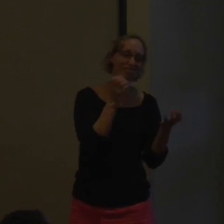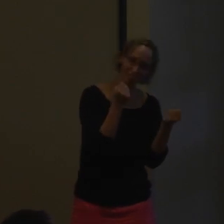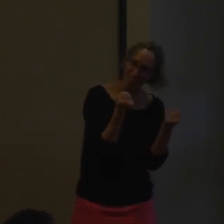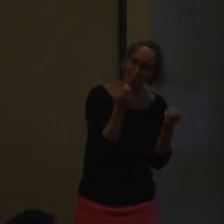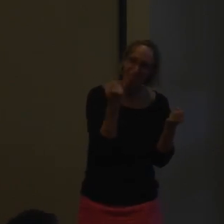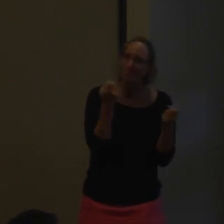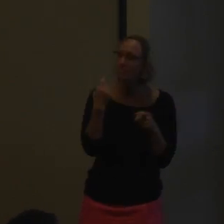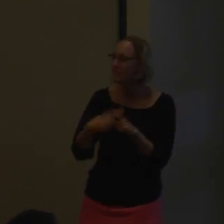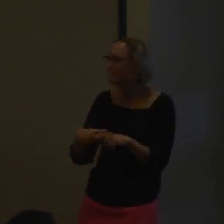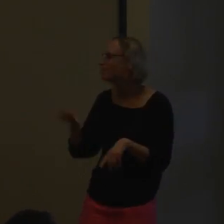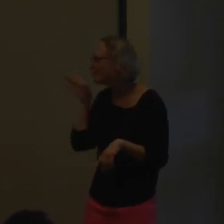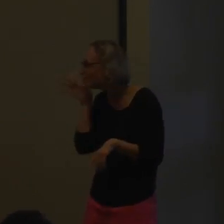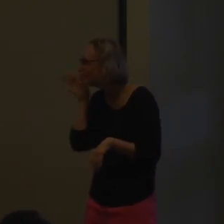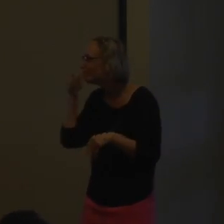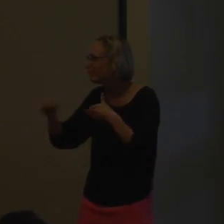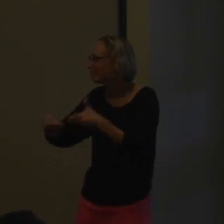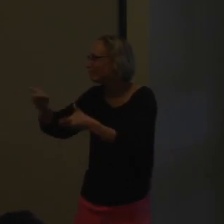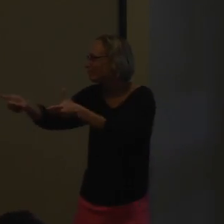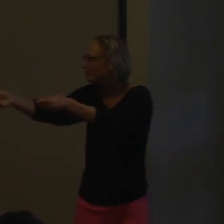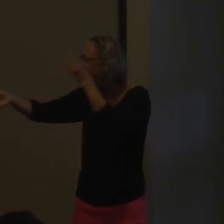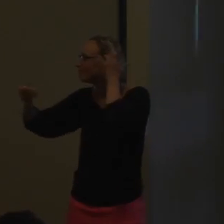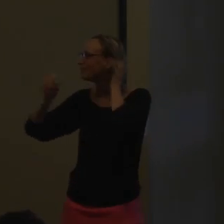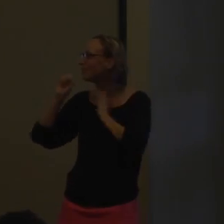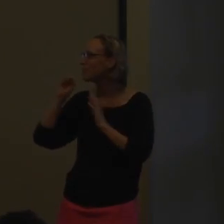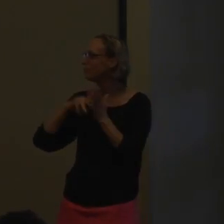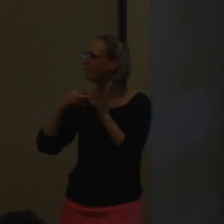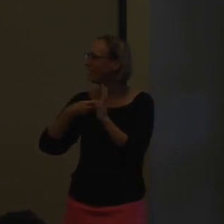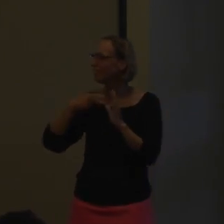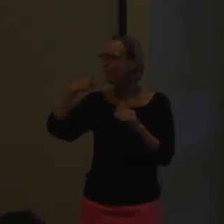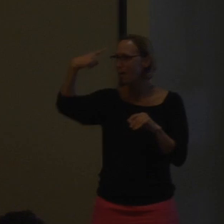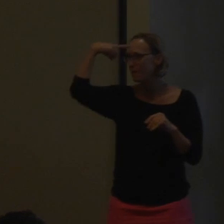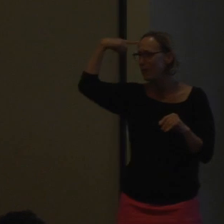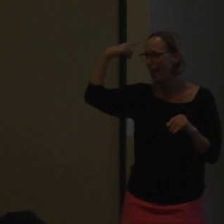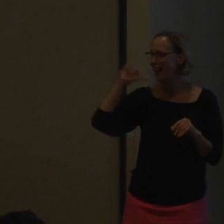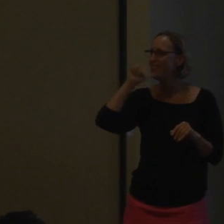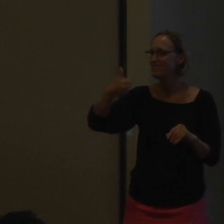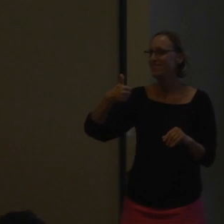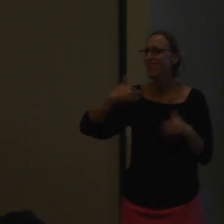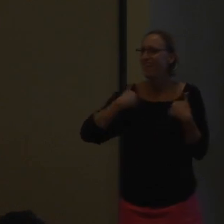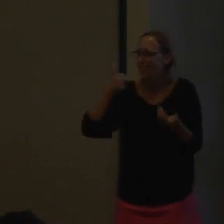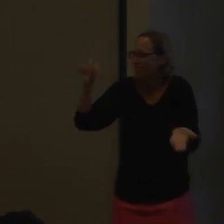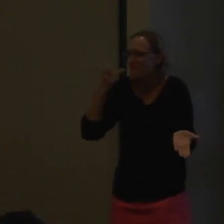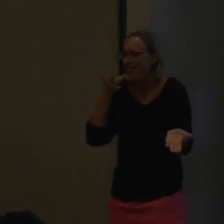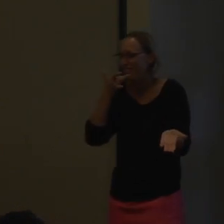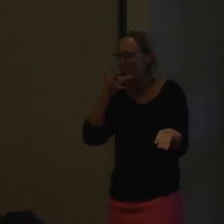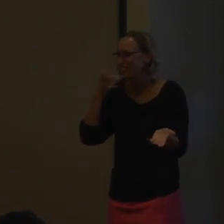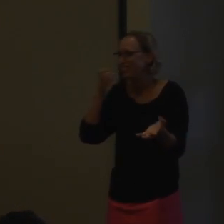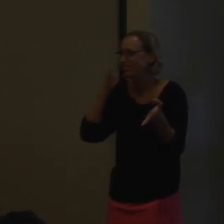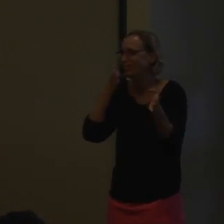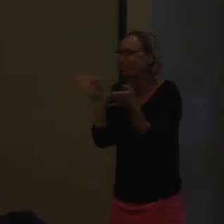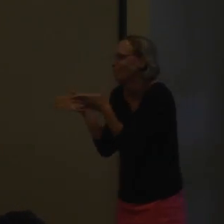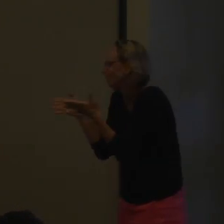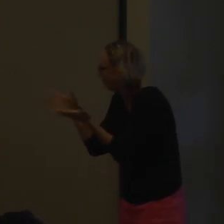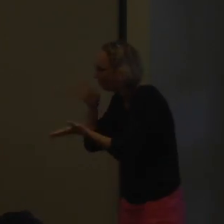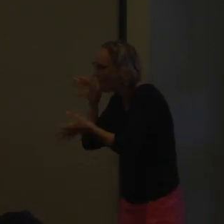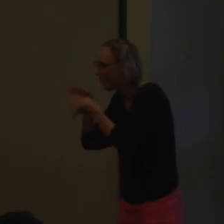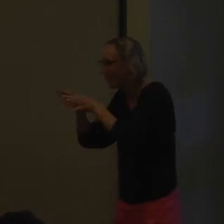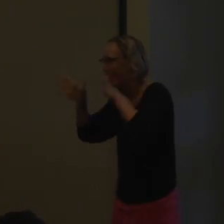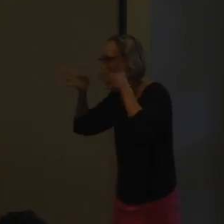up on both the signing plus the spoken language. So the brain doesn't have any preference. It does not